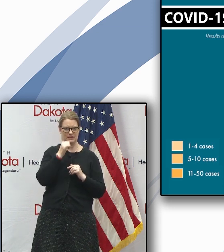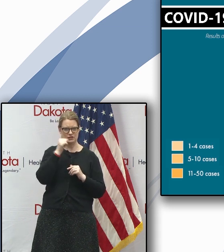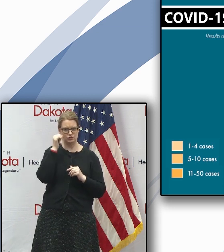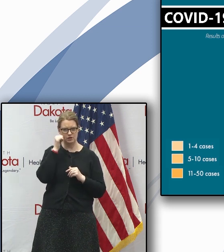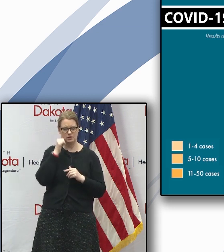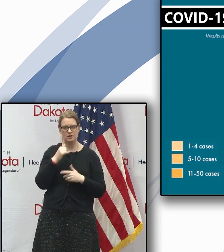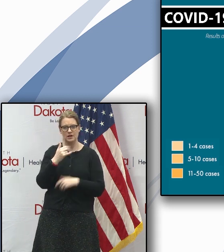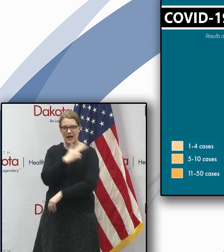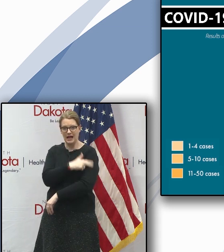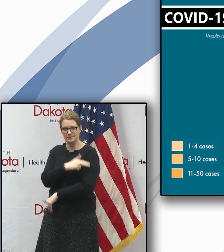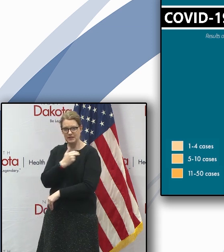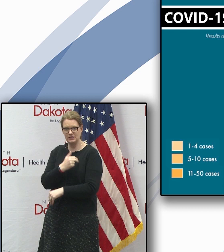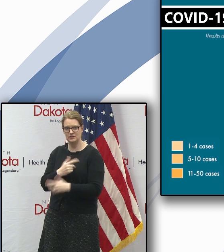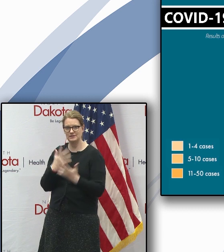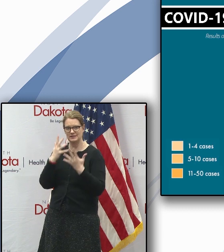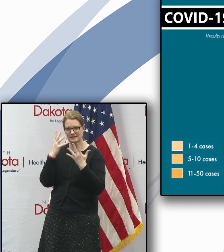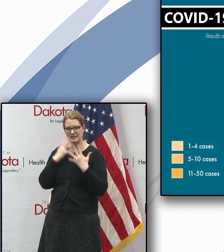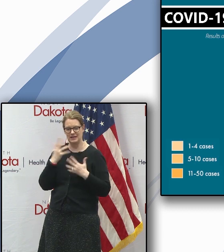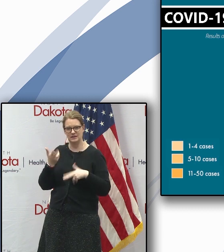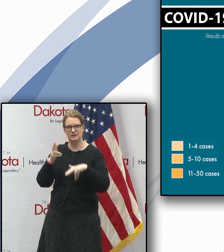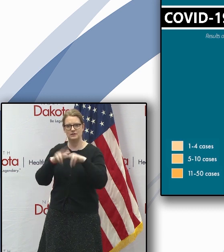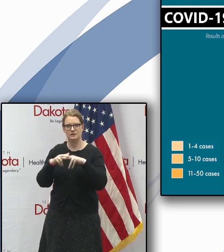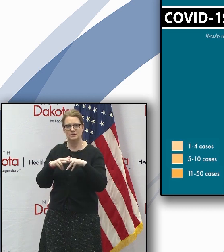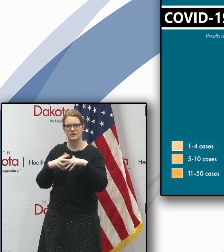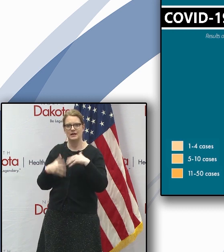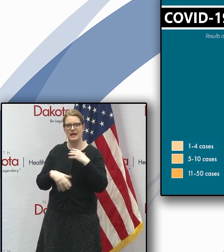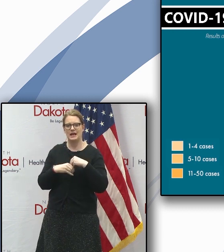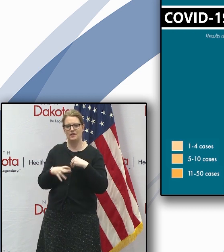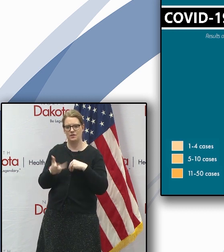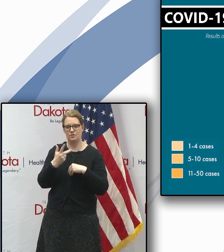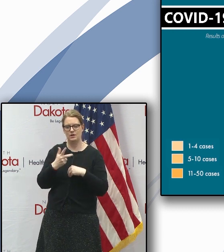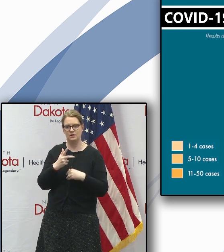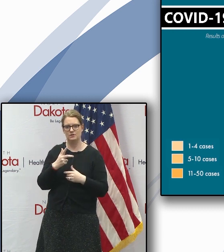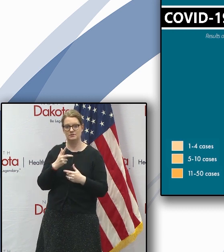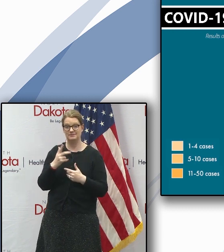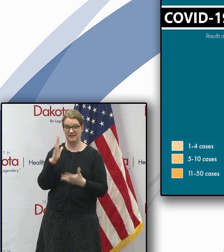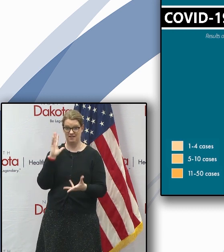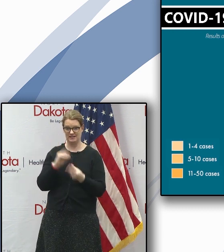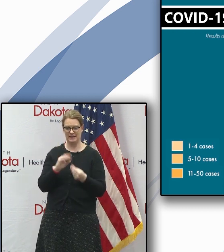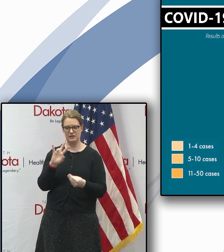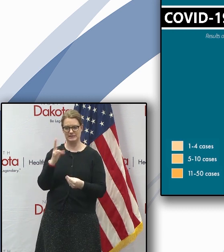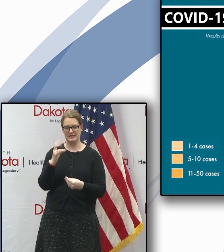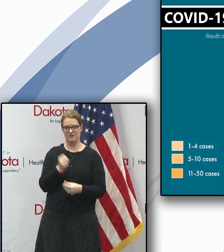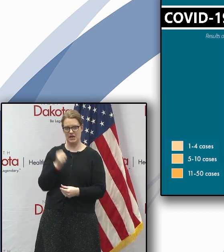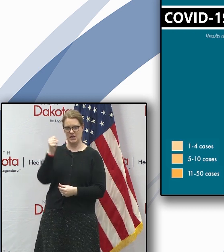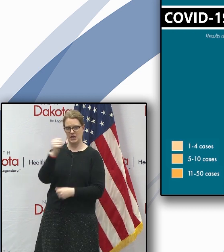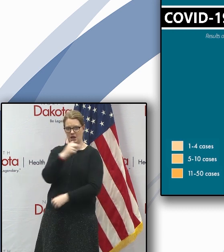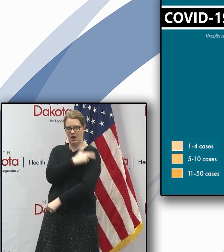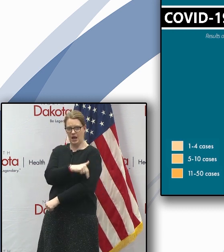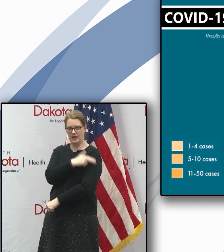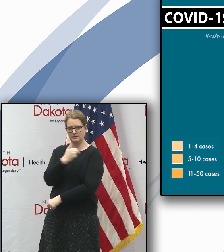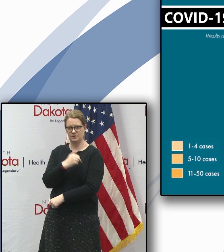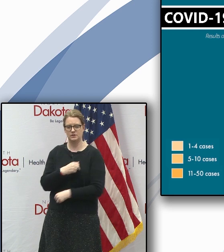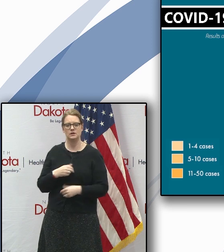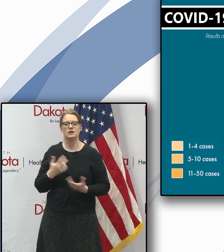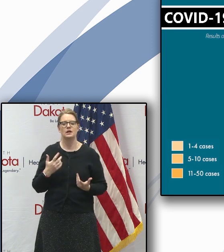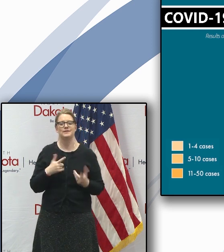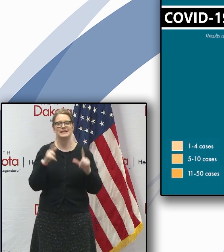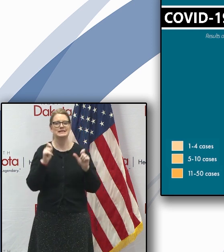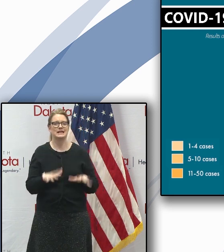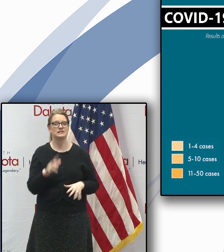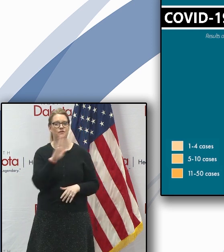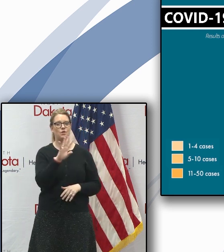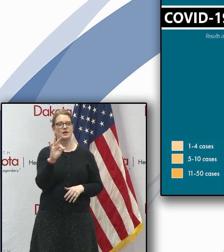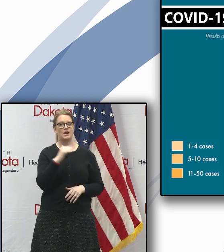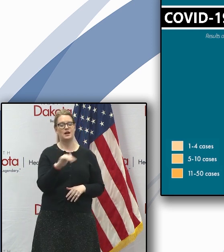Hospitalizations sadly also up plus three from yesterday to seven hospitalized and we've received tests from 49 of